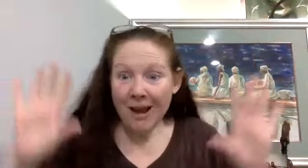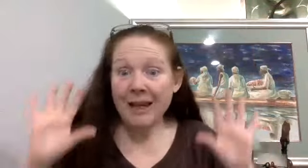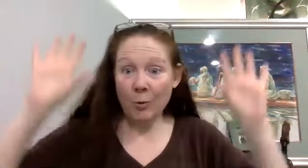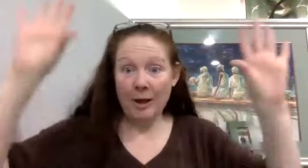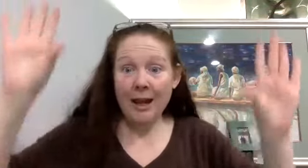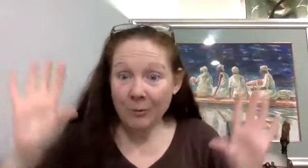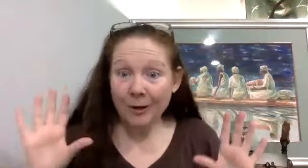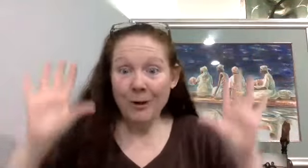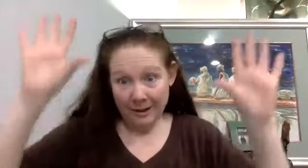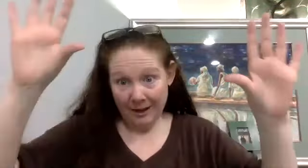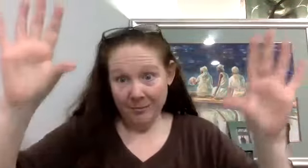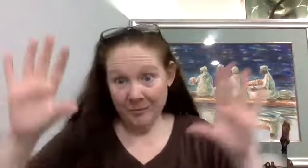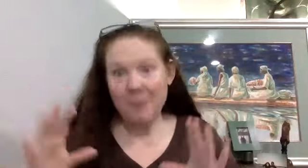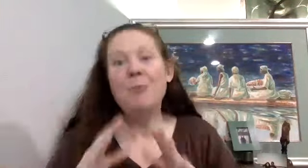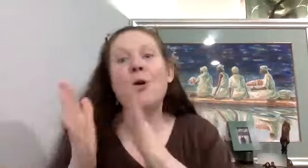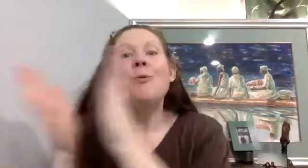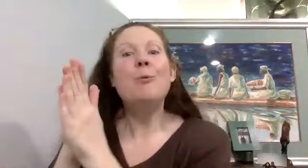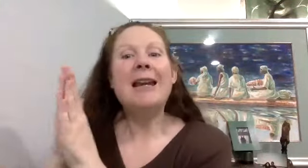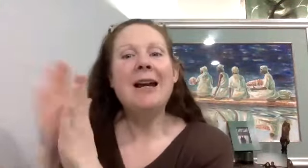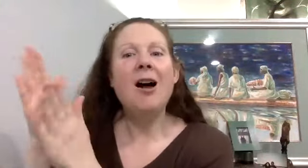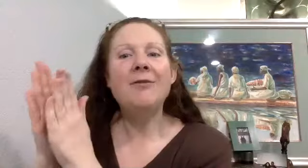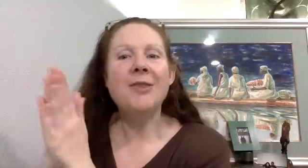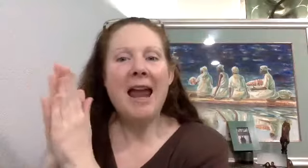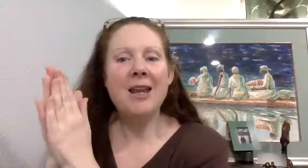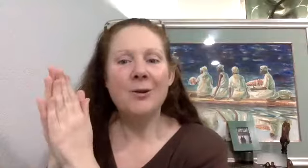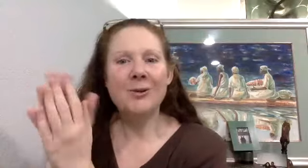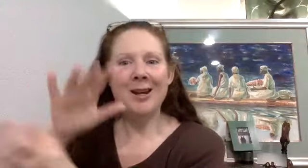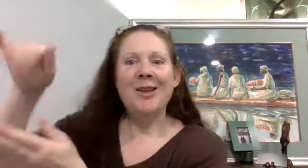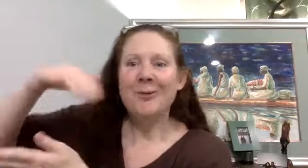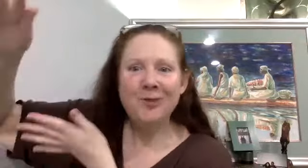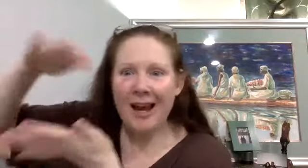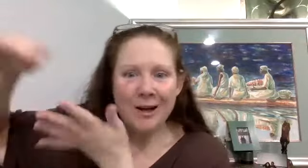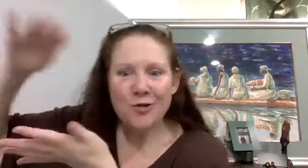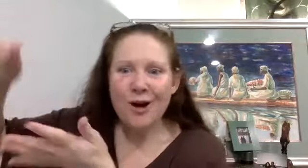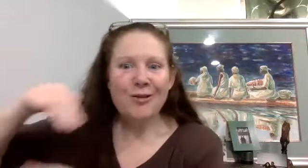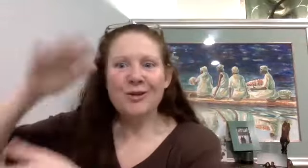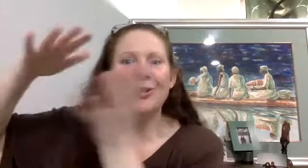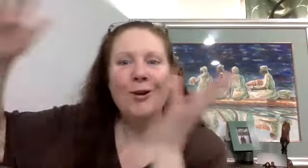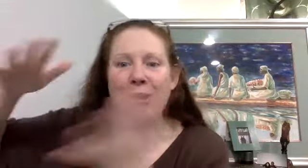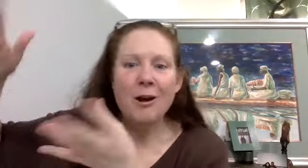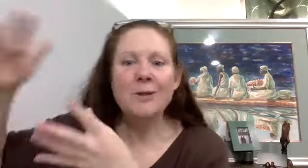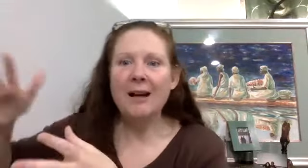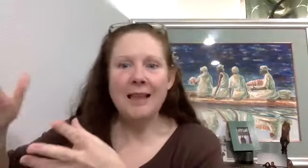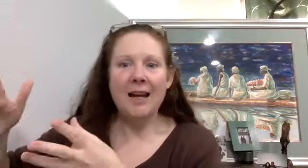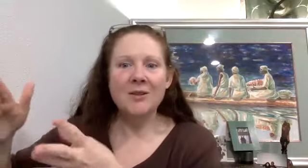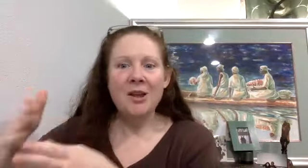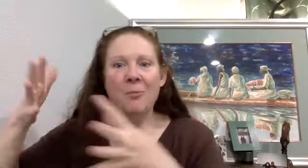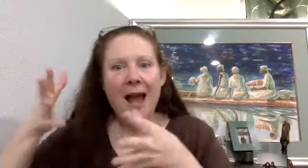anyone, anywhere, really. I mean, we're, getting all of the thank yous. Like they're flying drones, they're turning on hotel lights, but